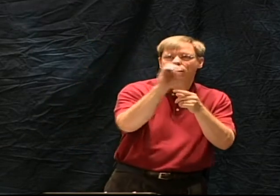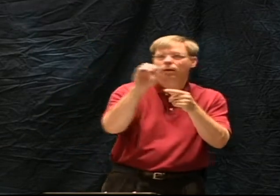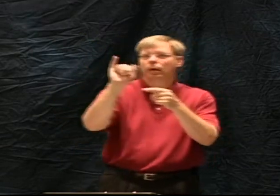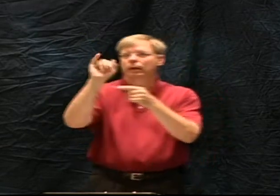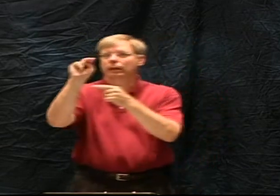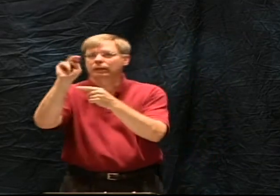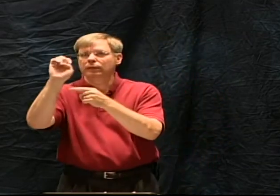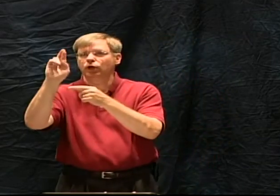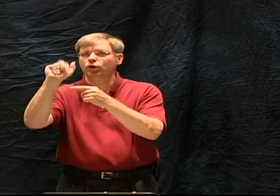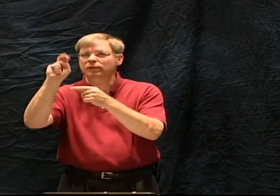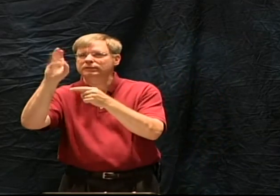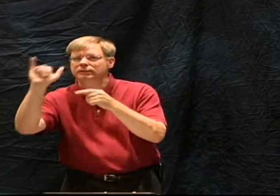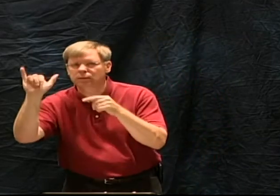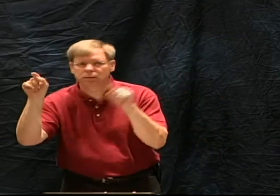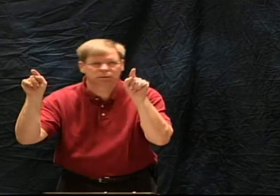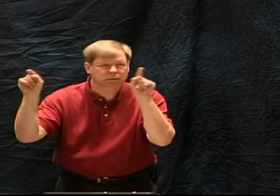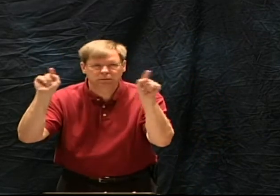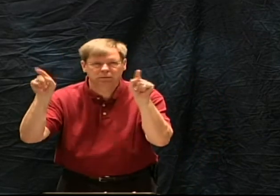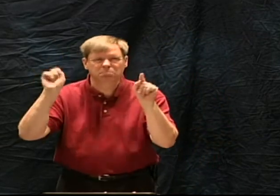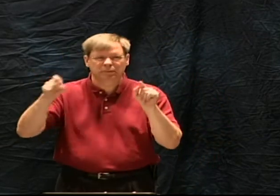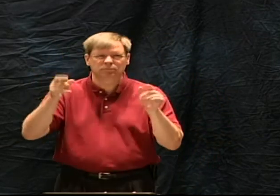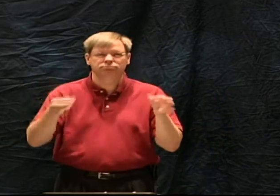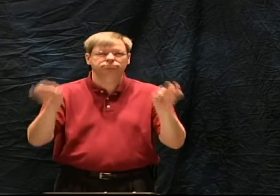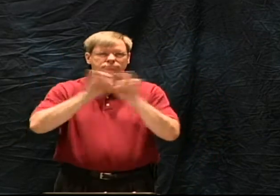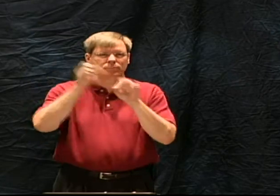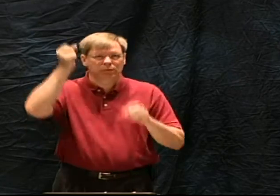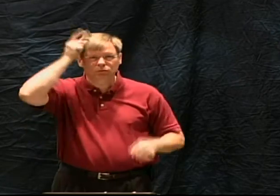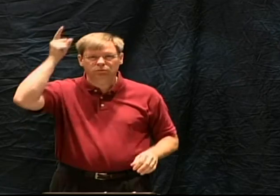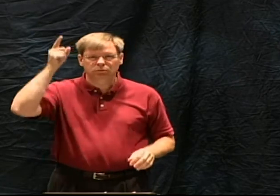And so it's important that we understand infallibility and inerrancy.